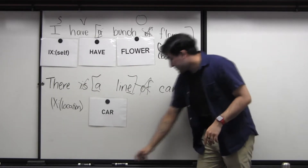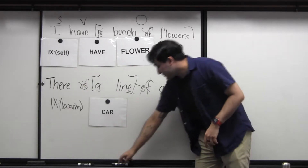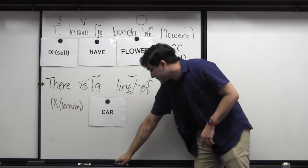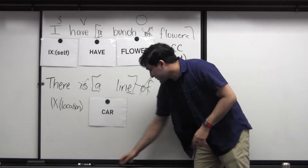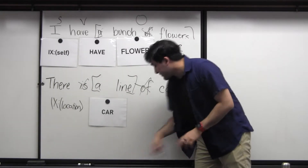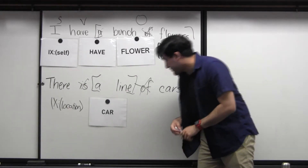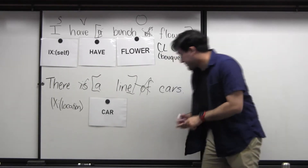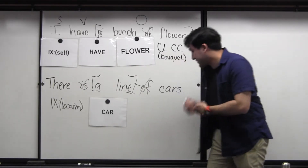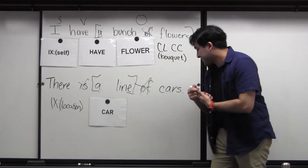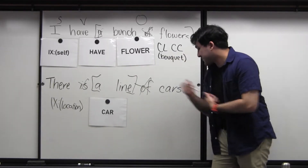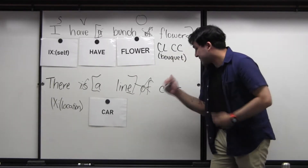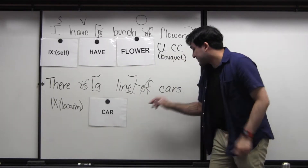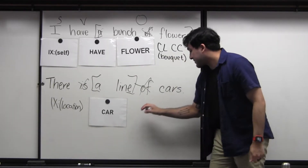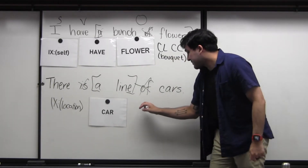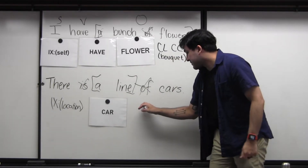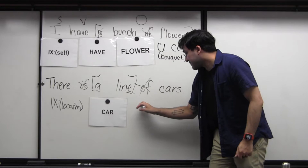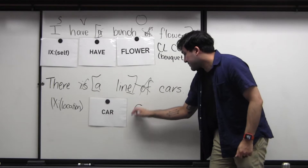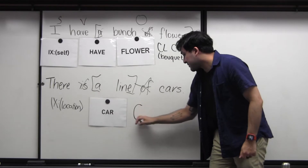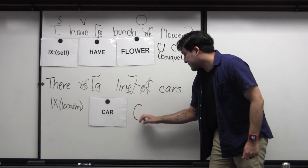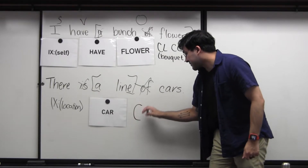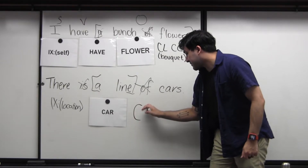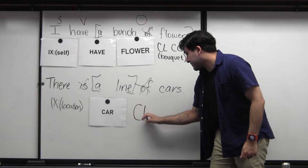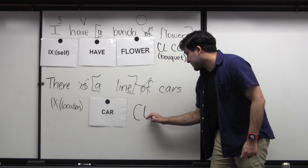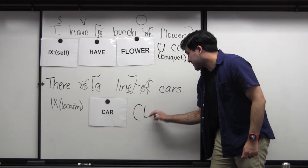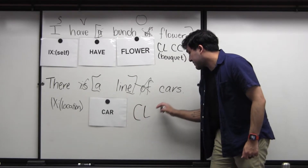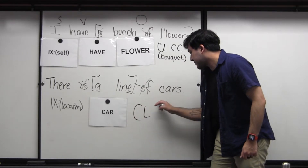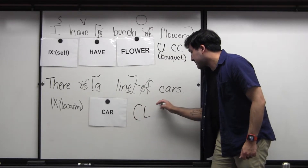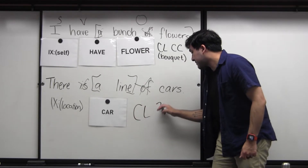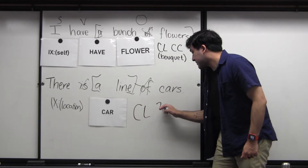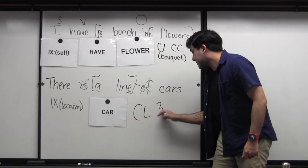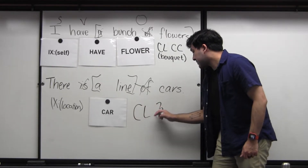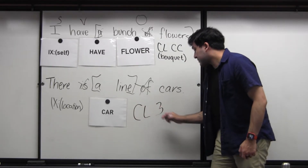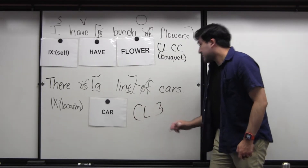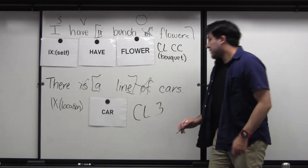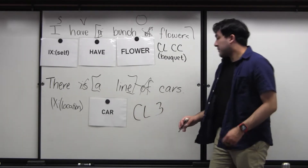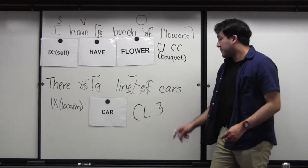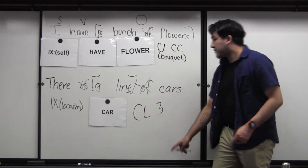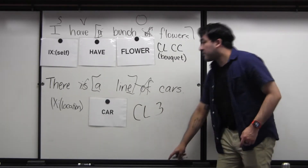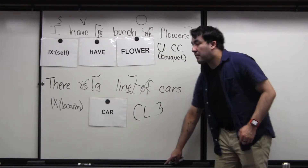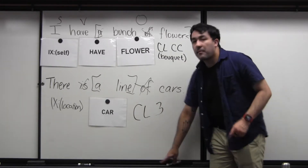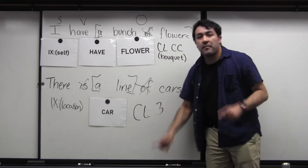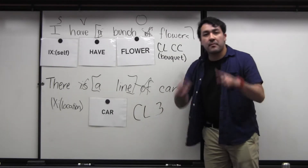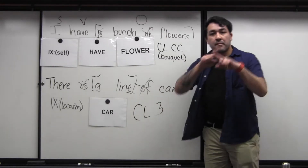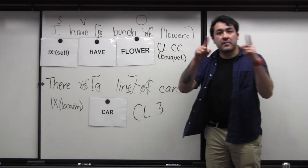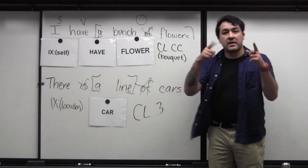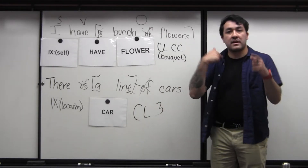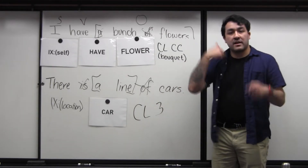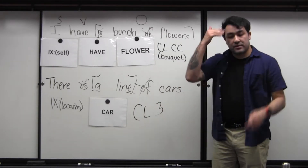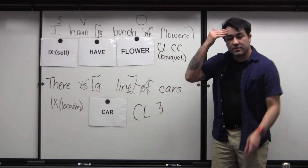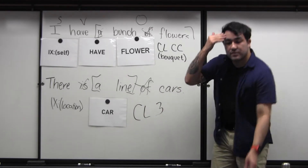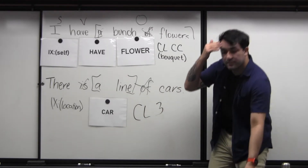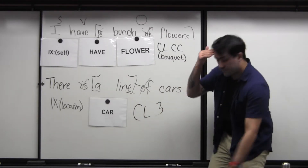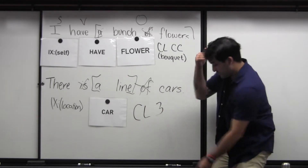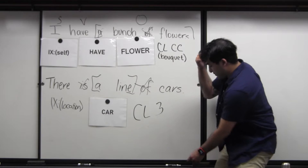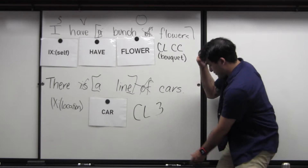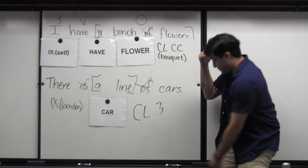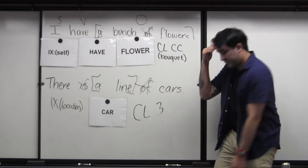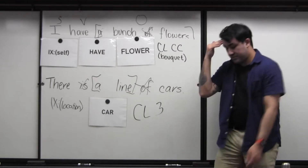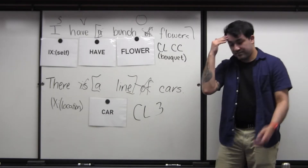It's always going to be classifier three. That is just the car classifier. And it is a classifier for other things as well. But whenever you're talking about a car,